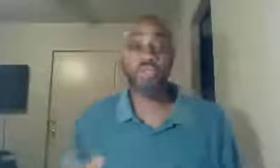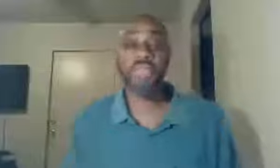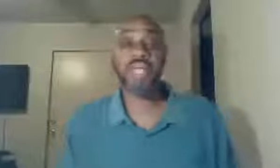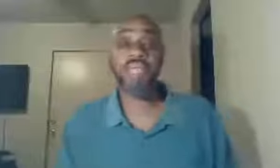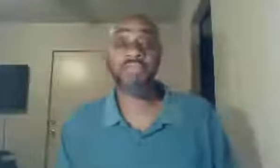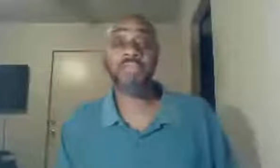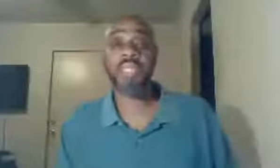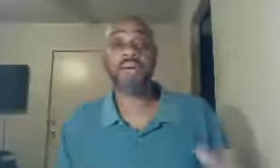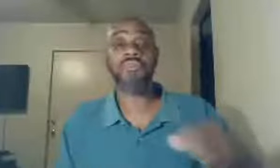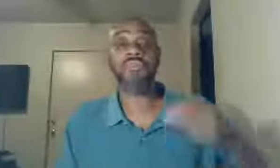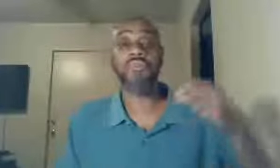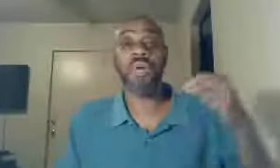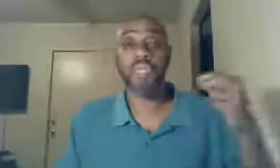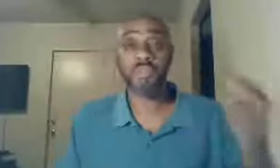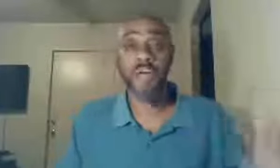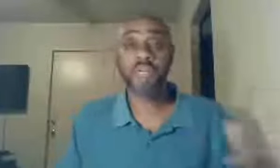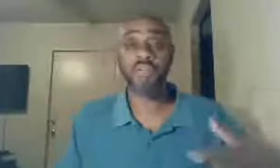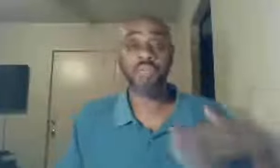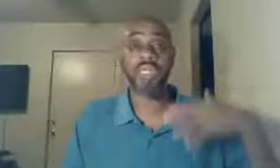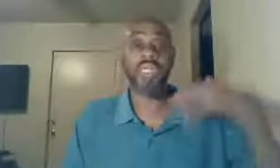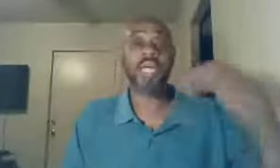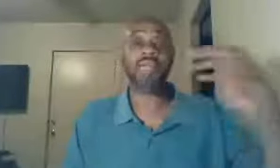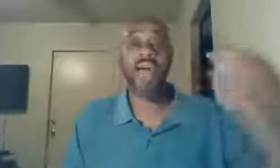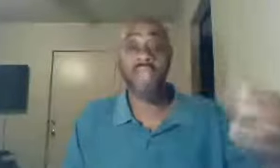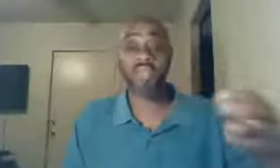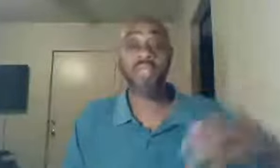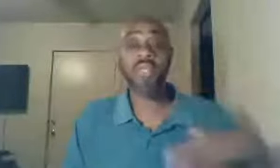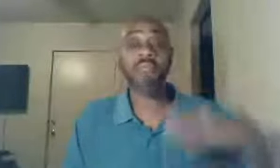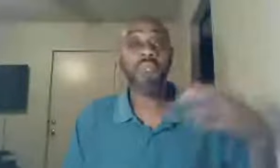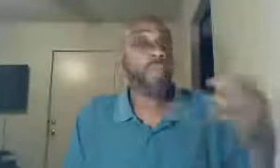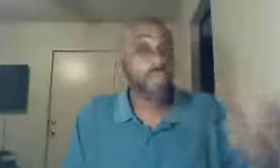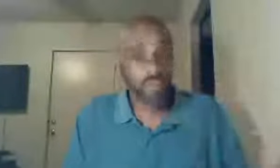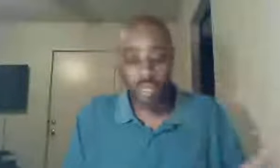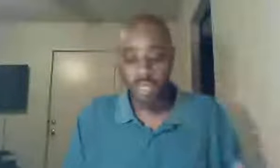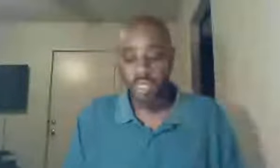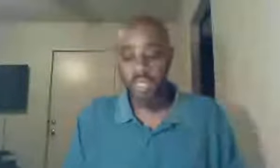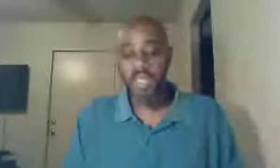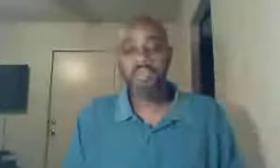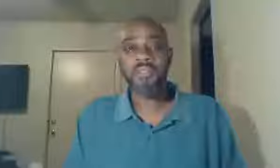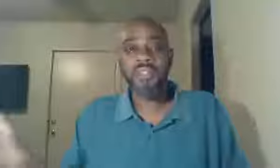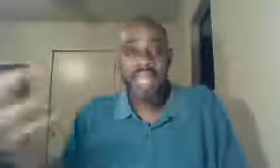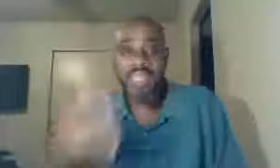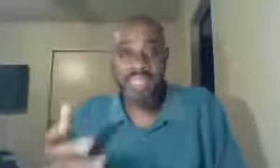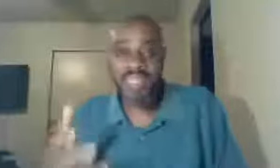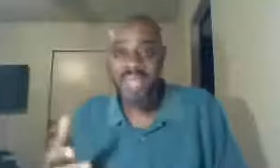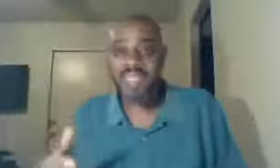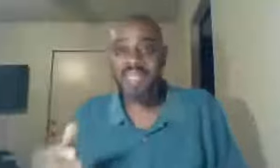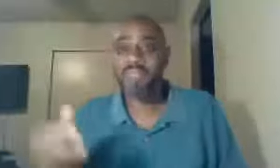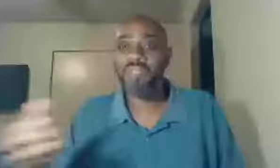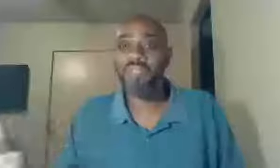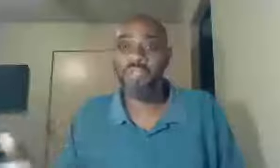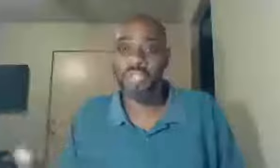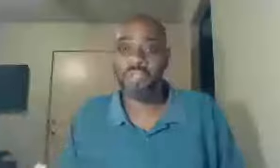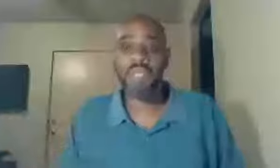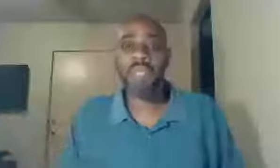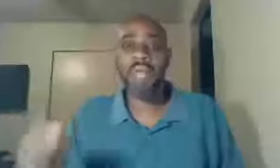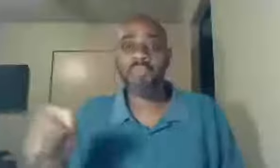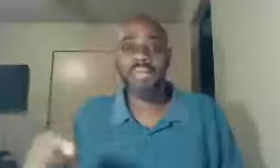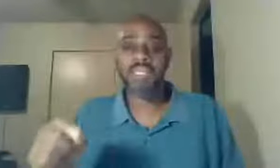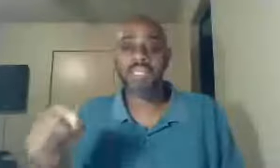do not give themselves, to and aspire, to any kind of higher, biblical learning, take this text, and misuse it, and basically